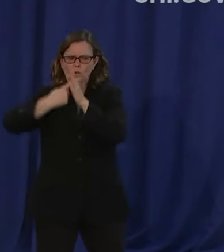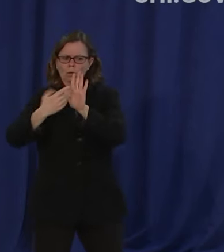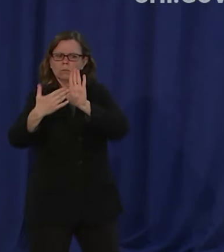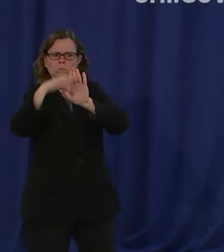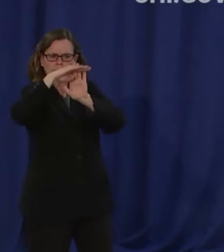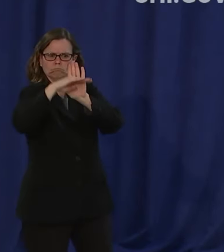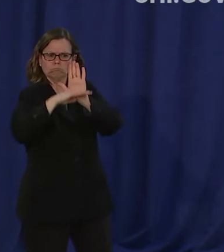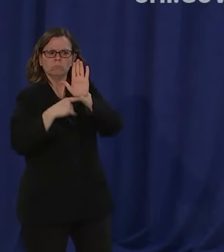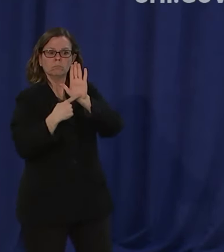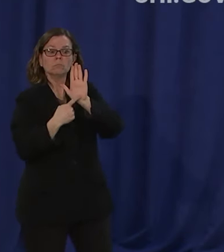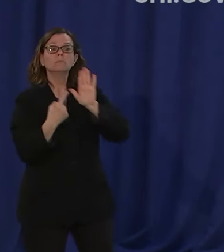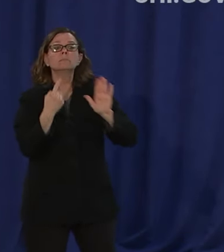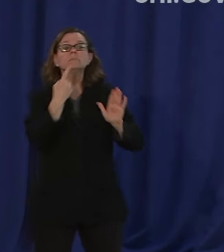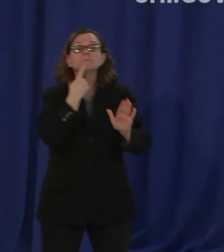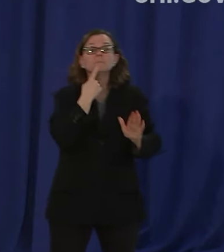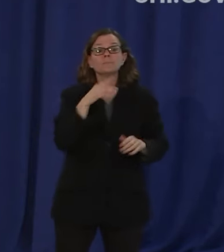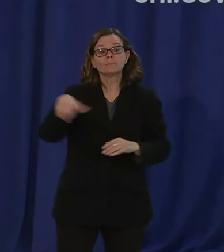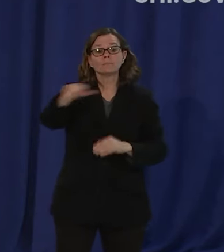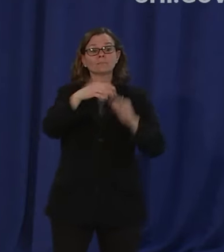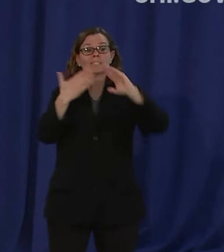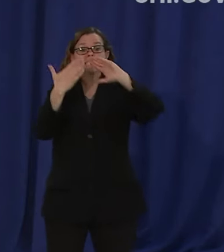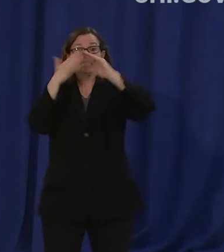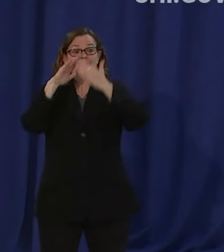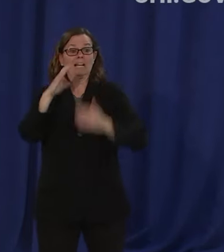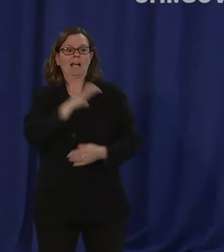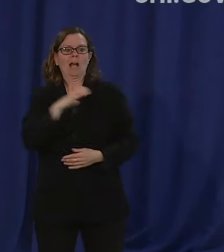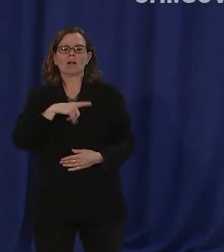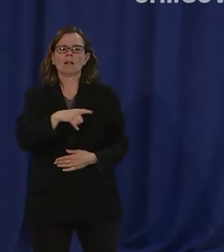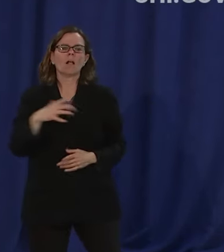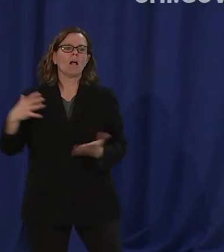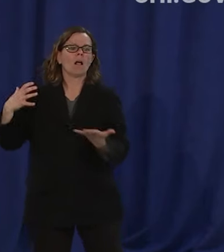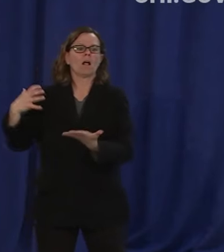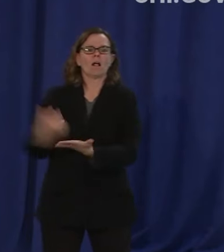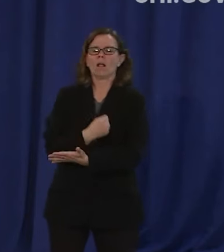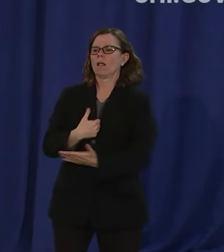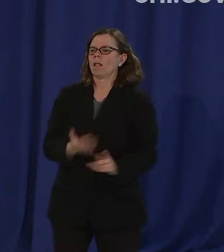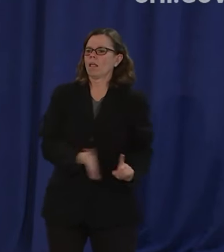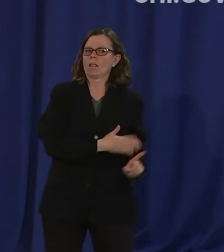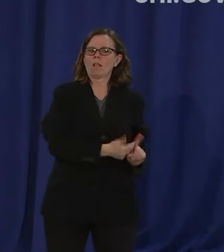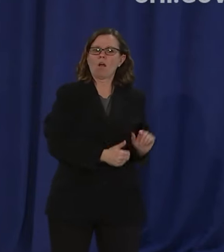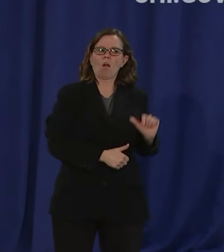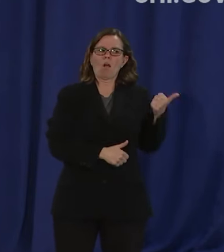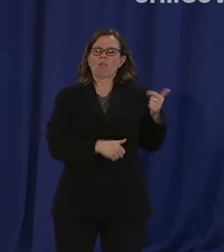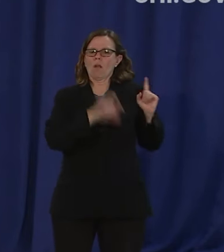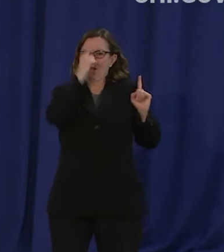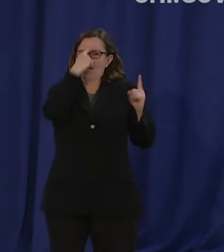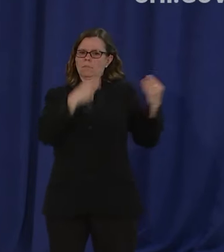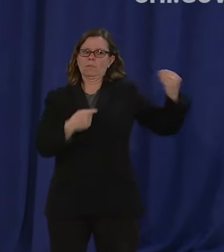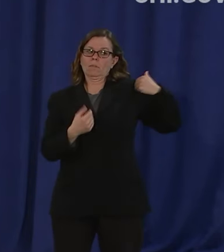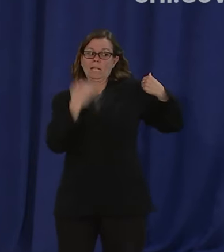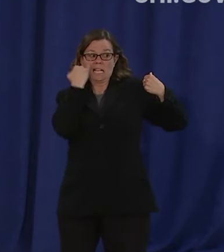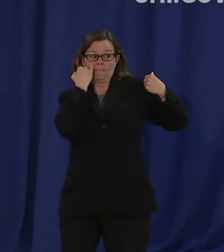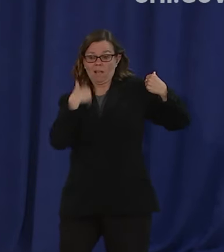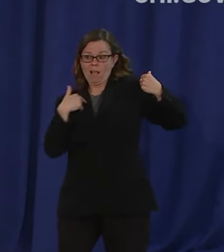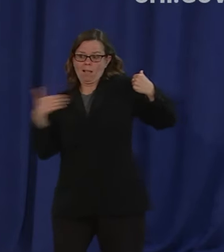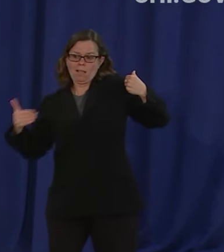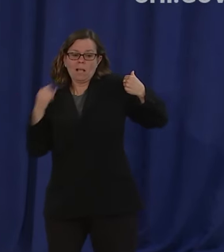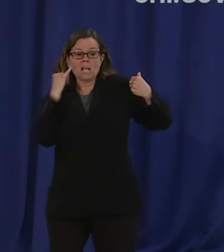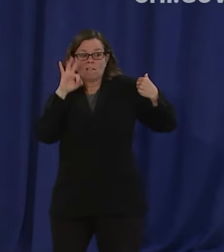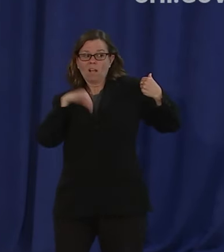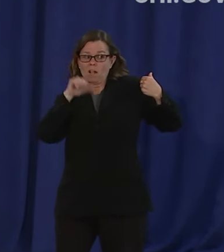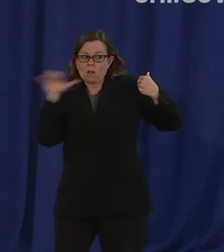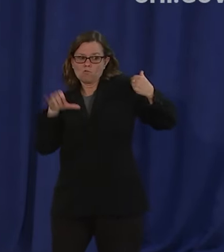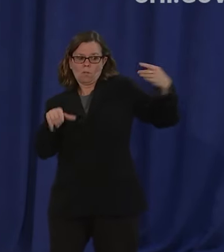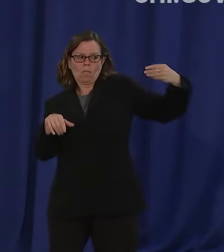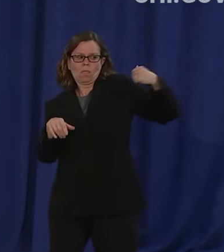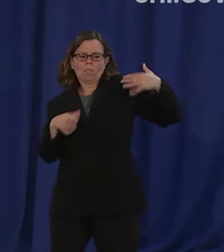are not lobbying um other uh bodies of government that doesn't change at all follow up to what we were just talking about with the